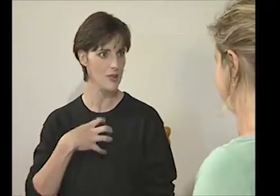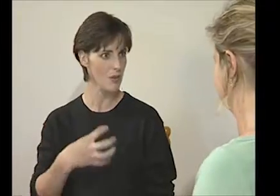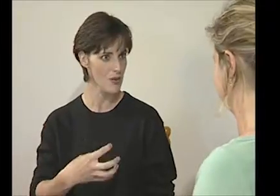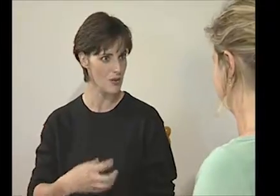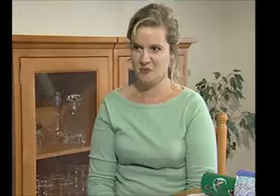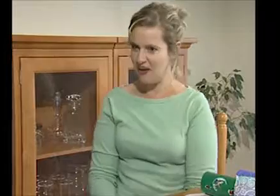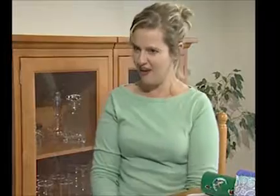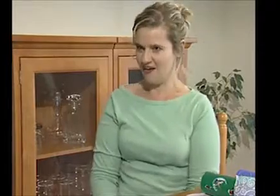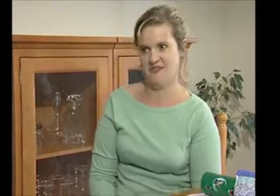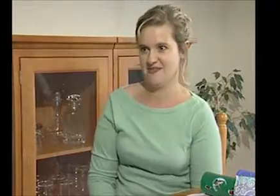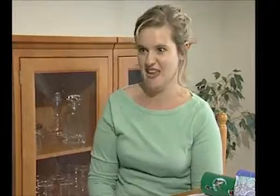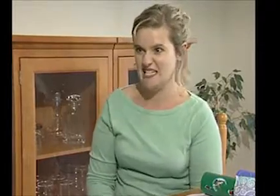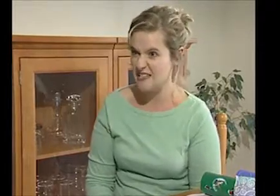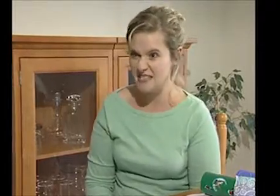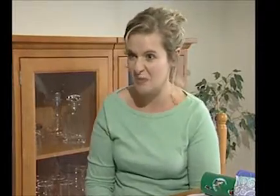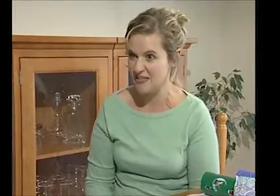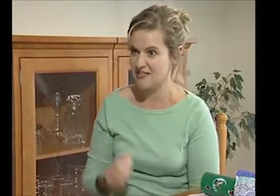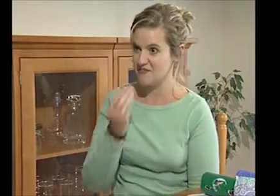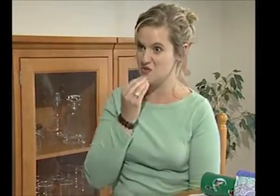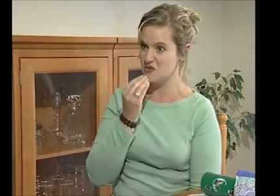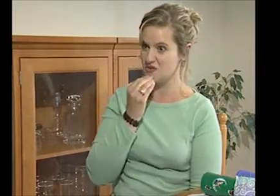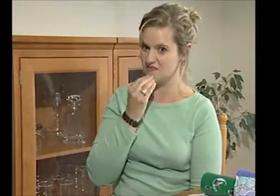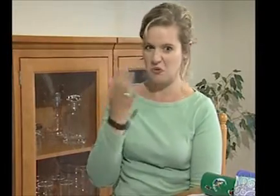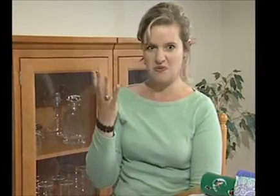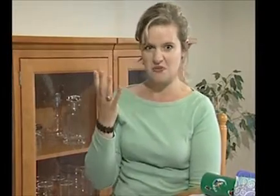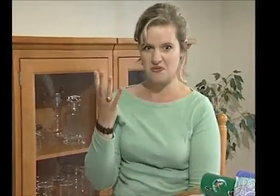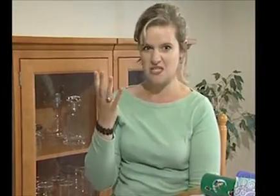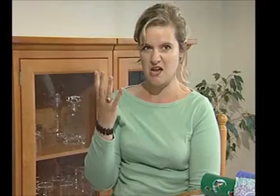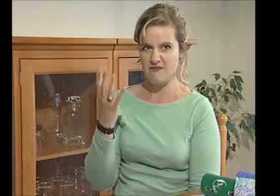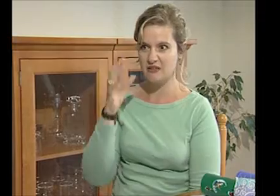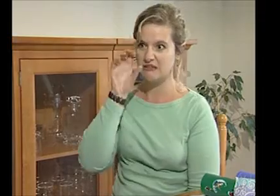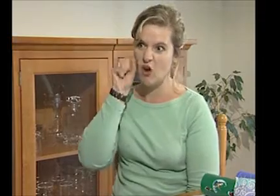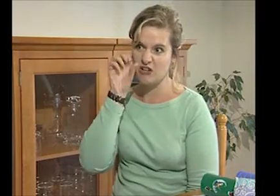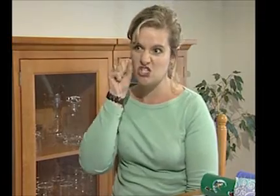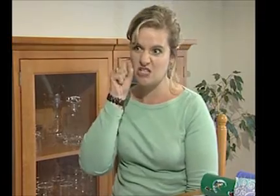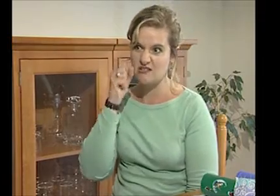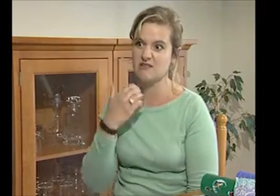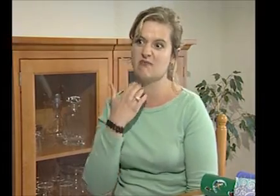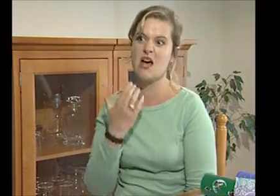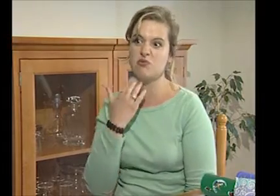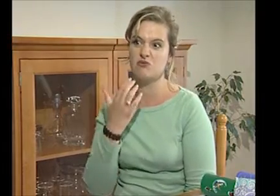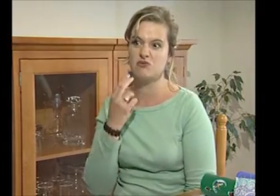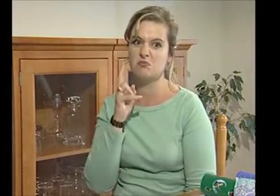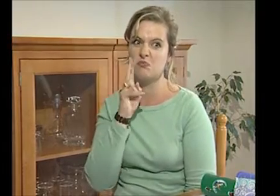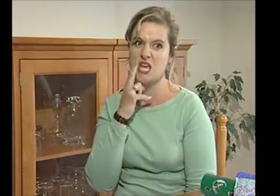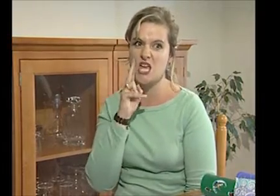me more. Well, I've got this fantastic plastic food. All sorts of stuff. Oranges, apples, pear,